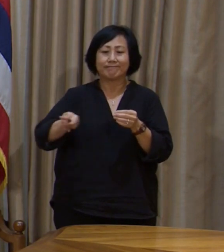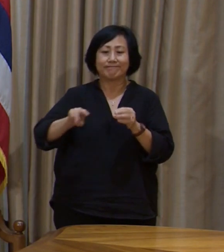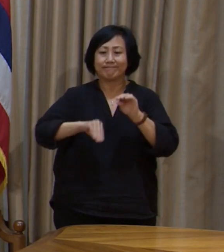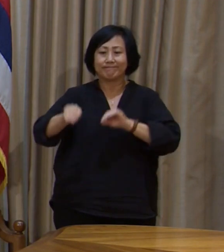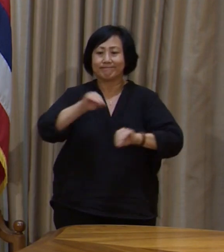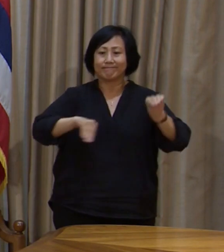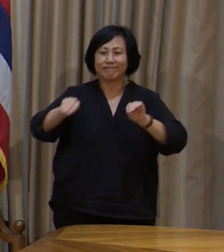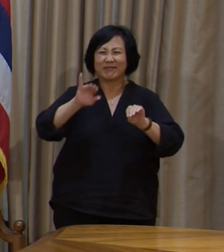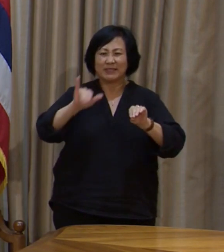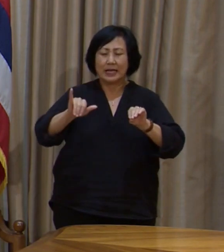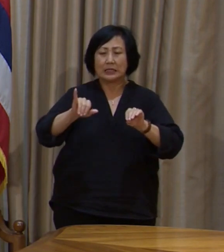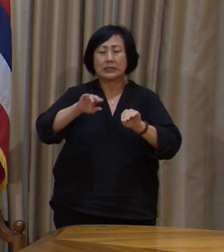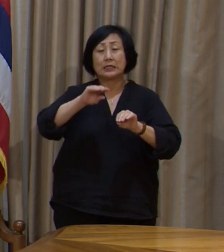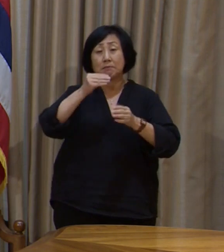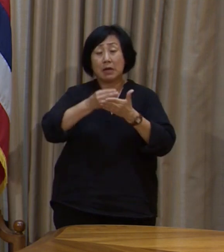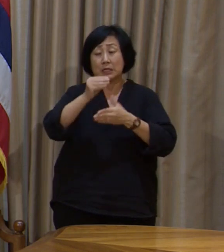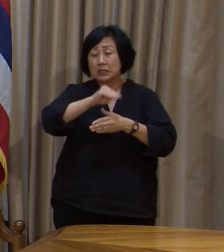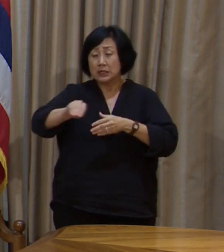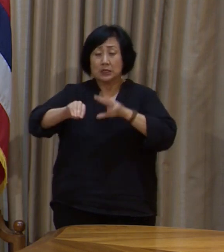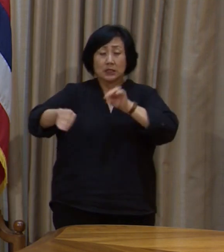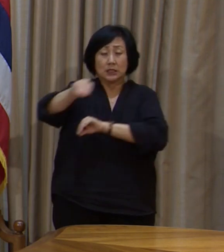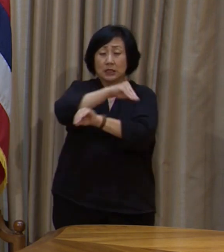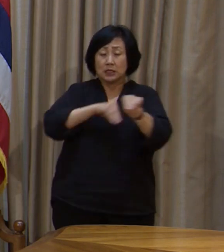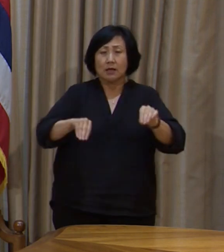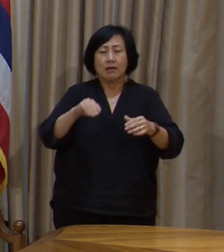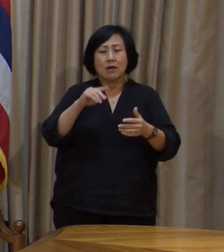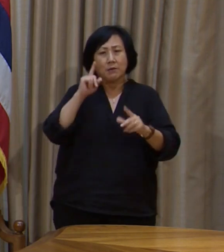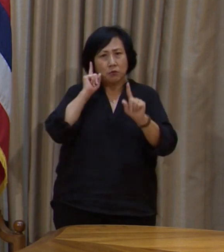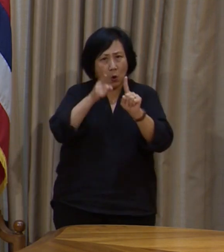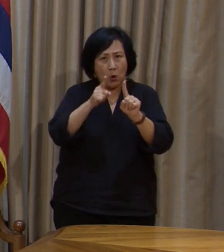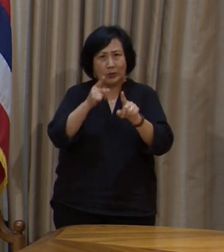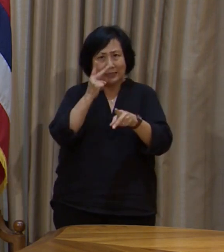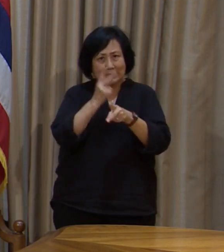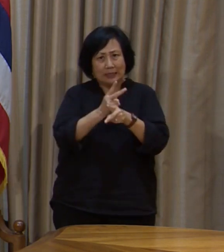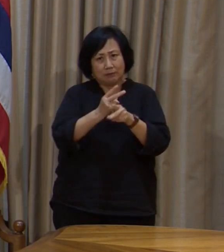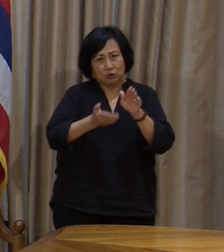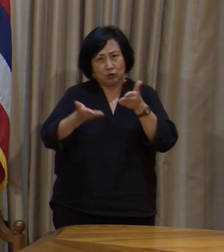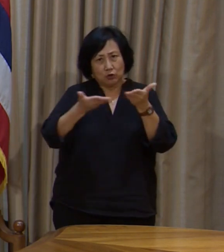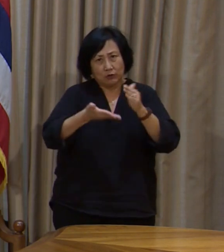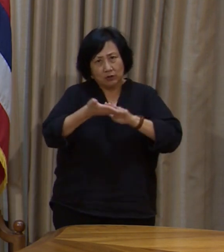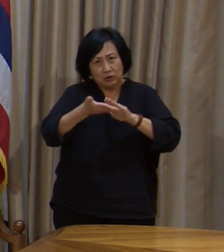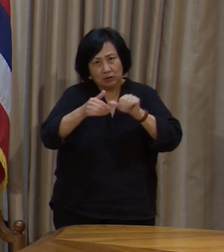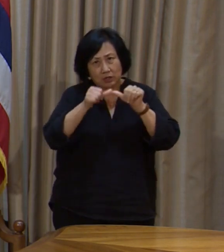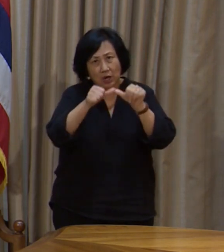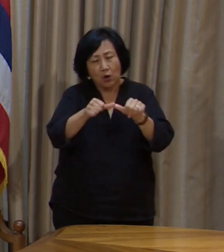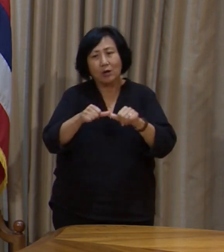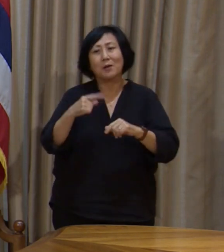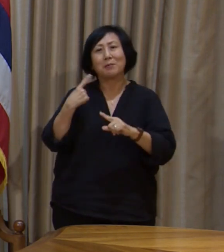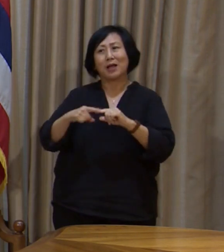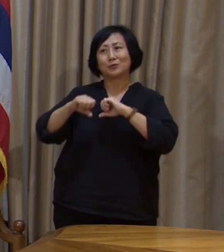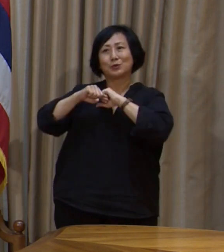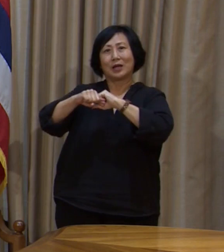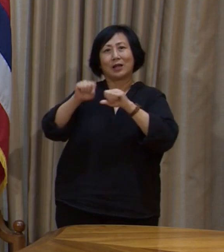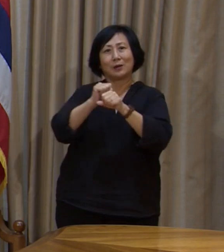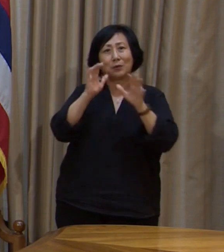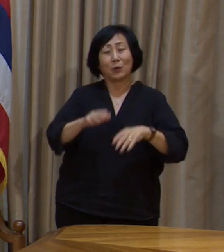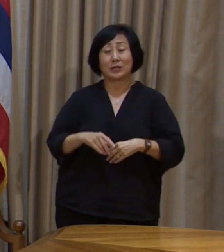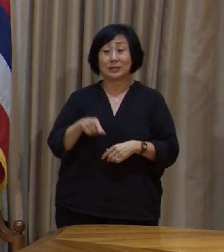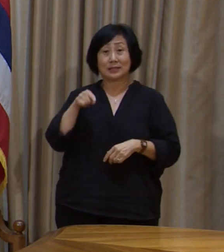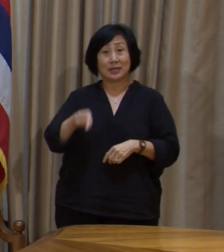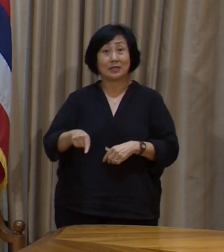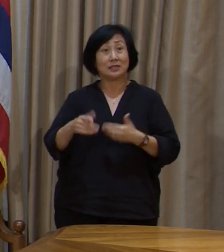to provide services at the same time taking care of our employees. This has been a most difficult